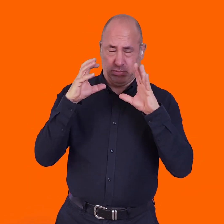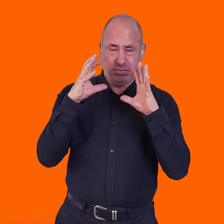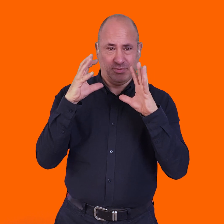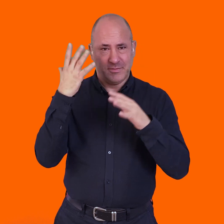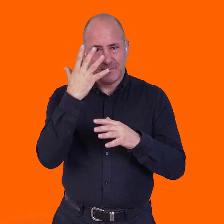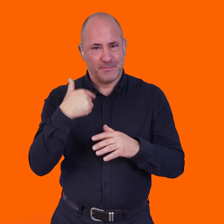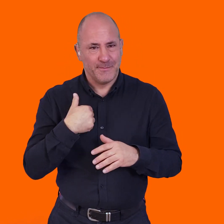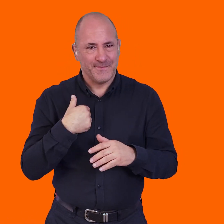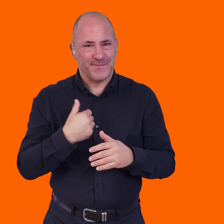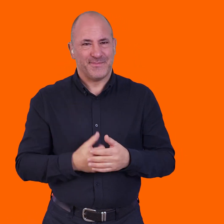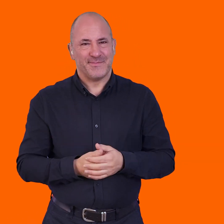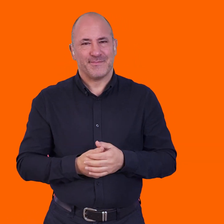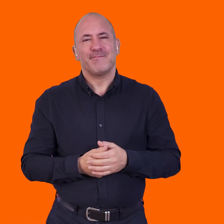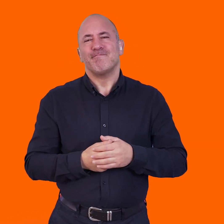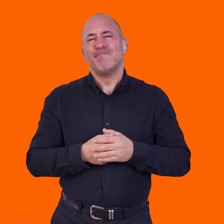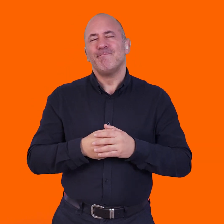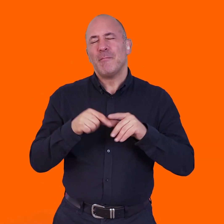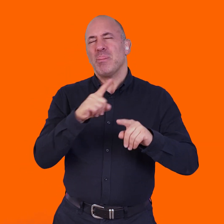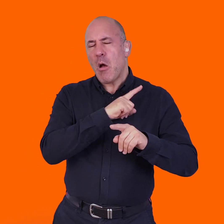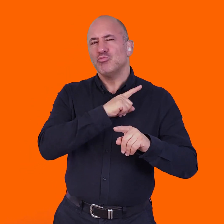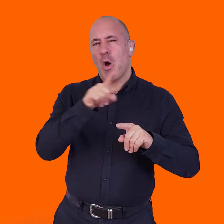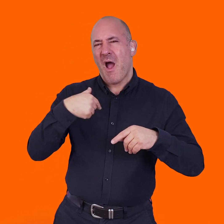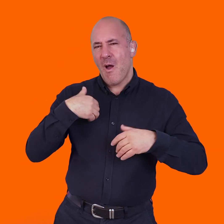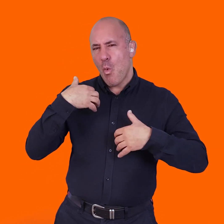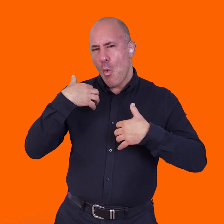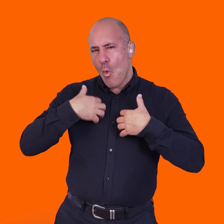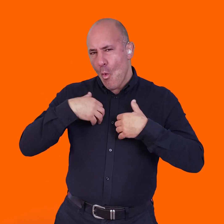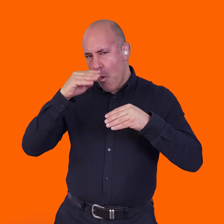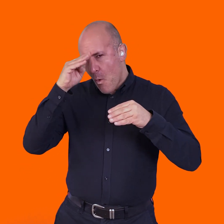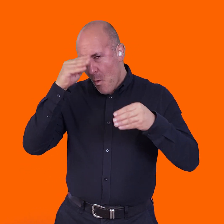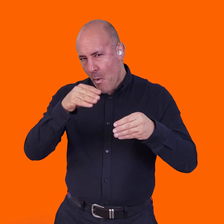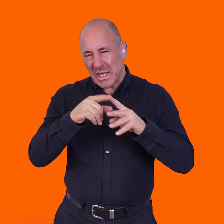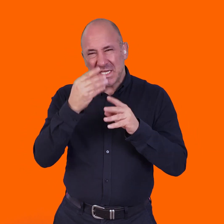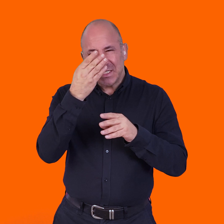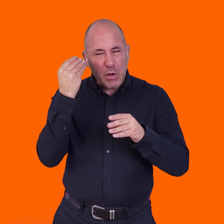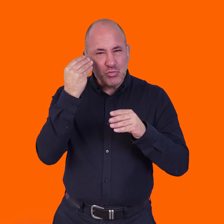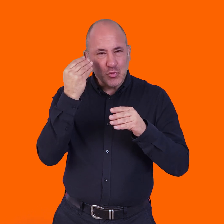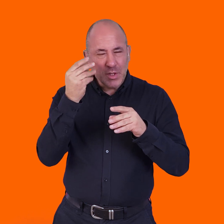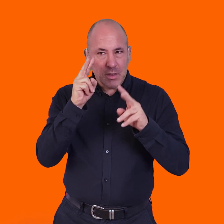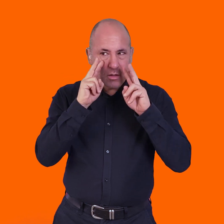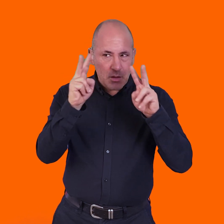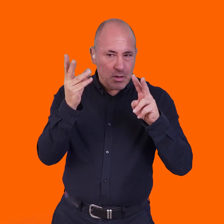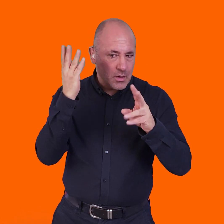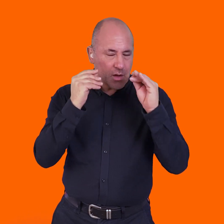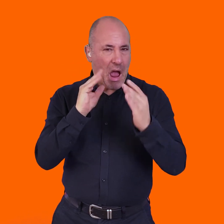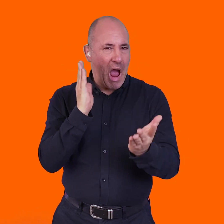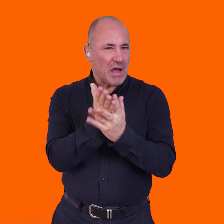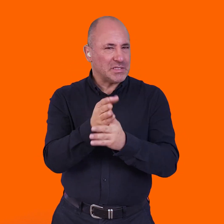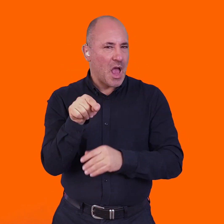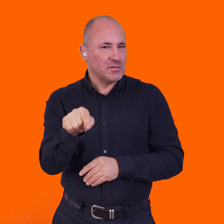like that. So I think that's one of the things, that's one of the reasons why I'm really interested in the idea of sensory access.